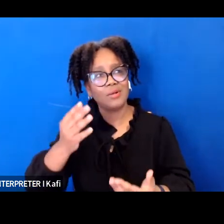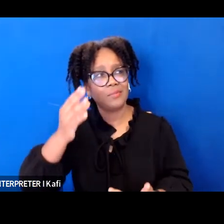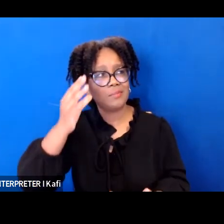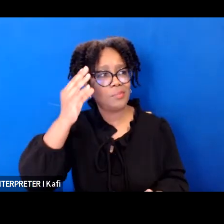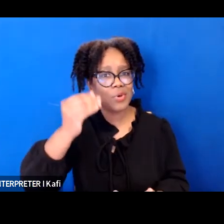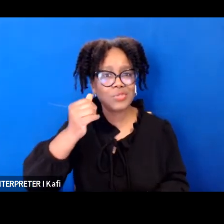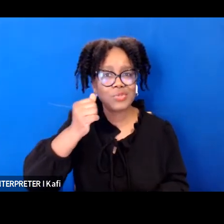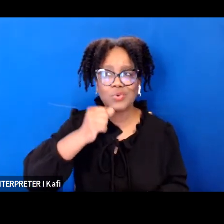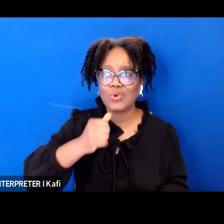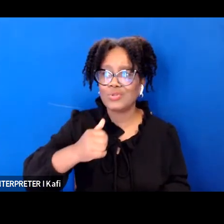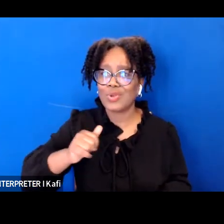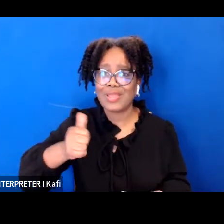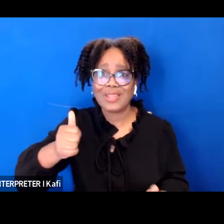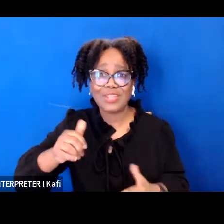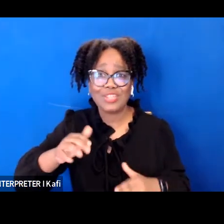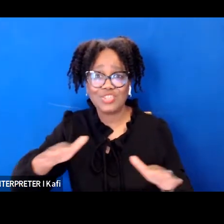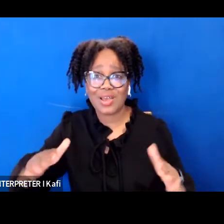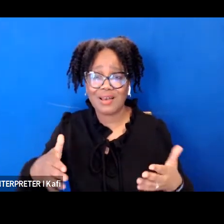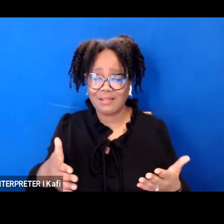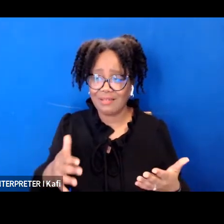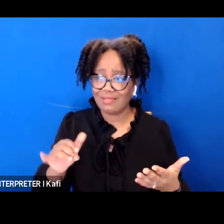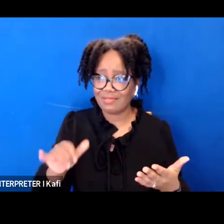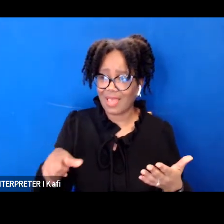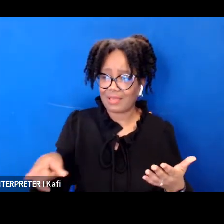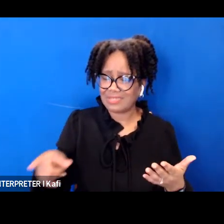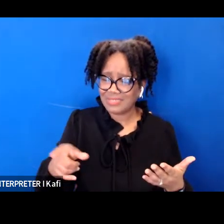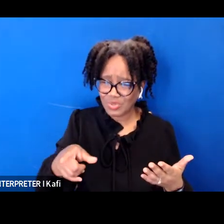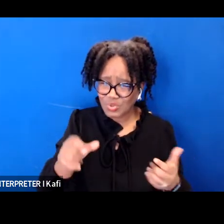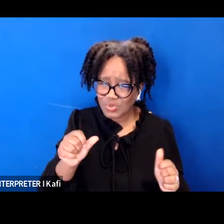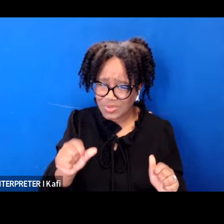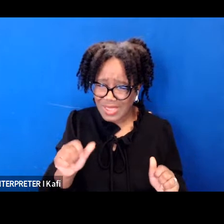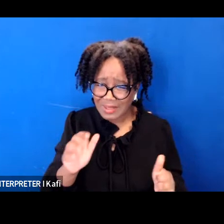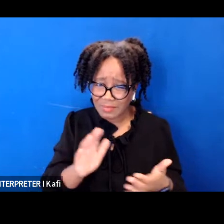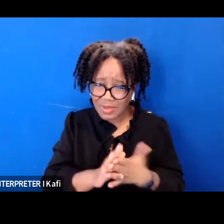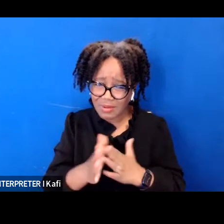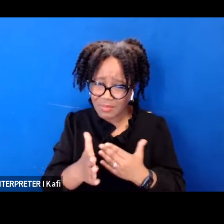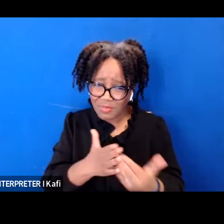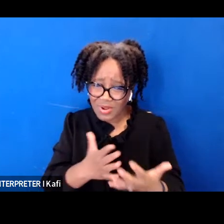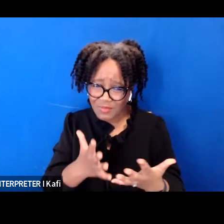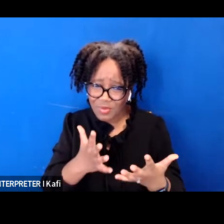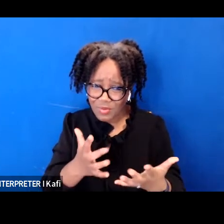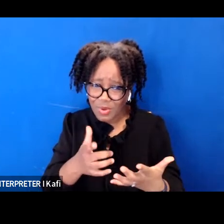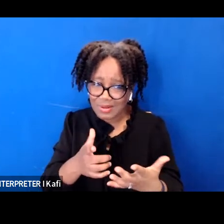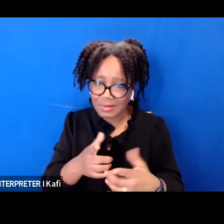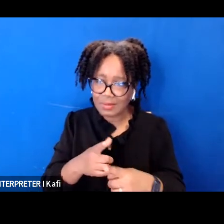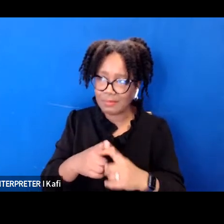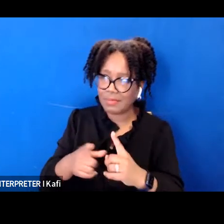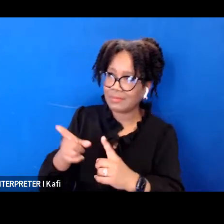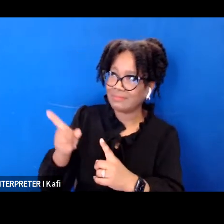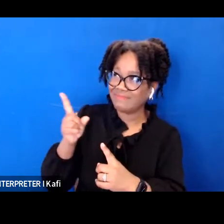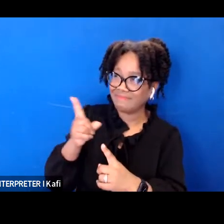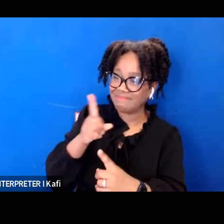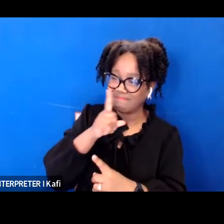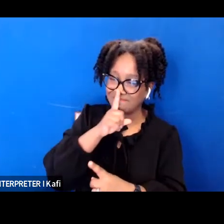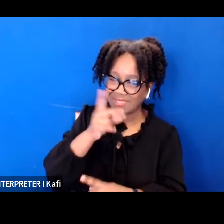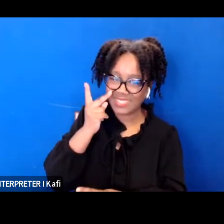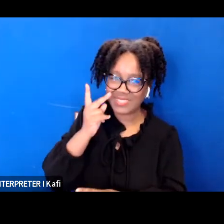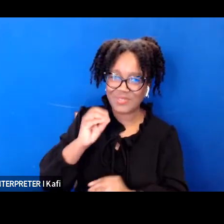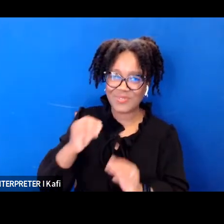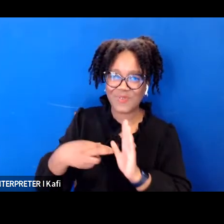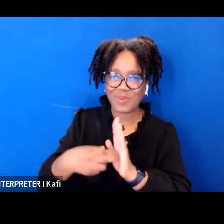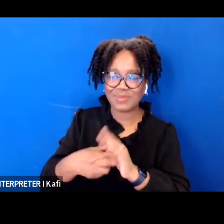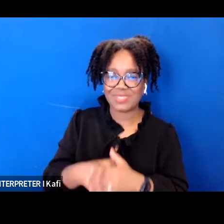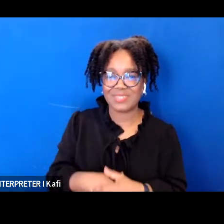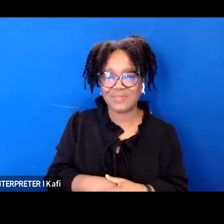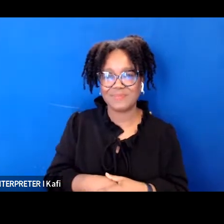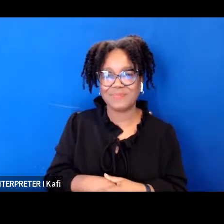that they can be anything that they want in this world when there's no representation of that confirming jackson into the highest core of the nation